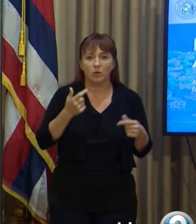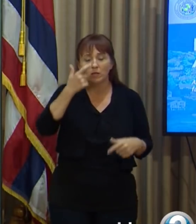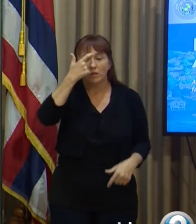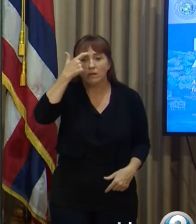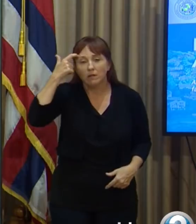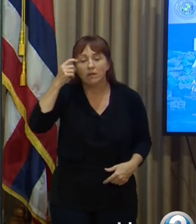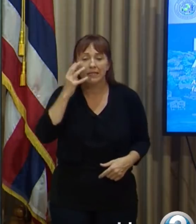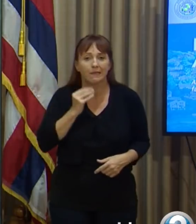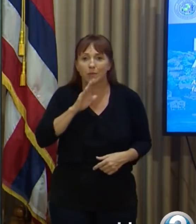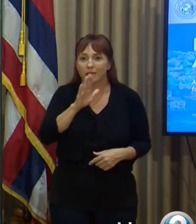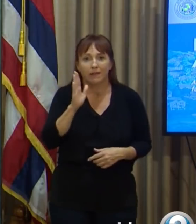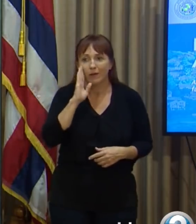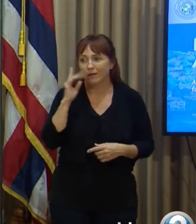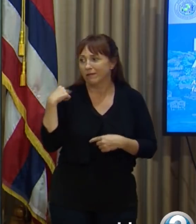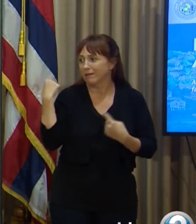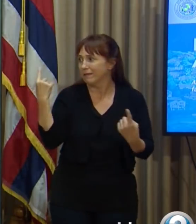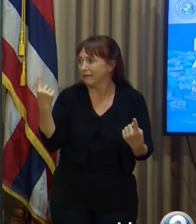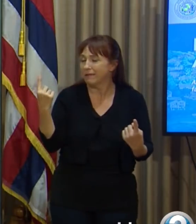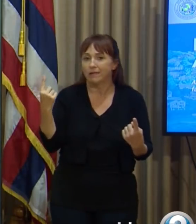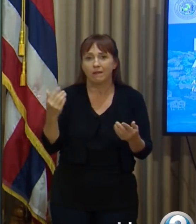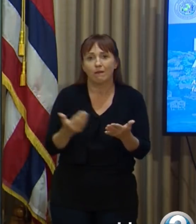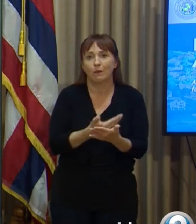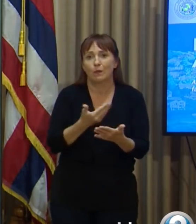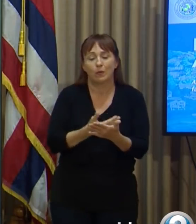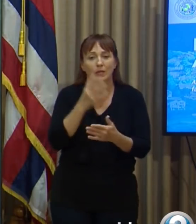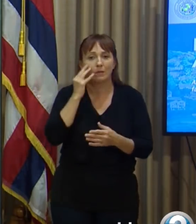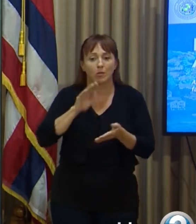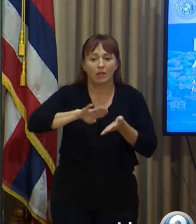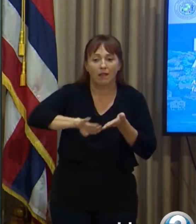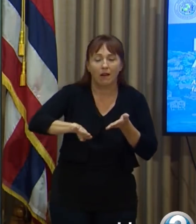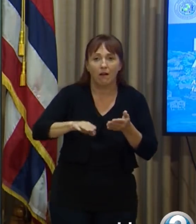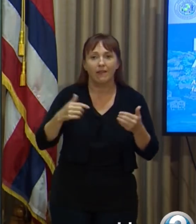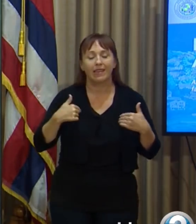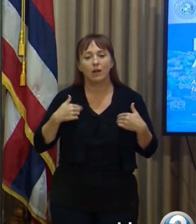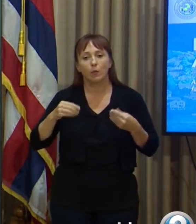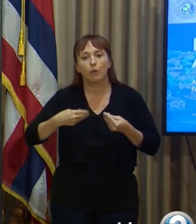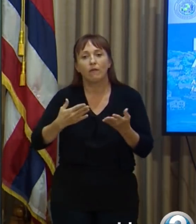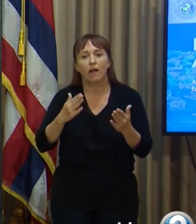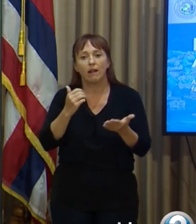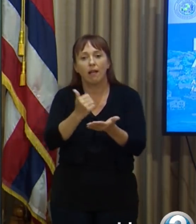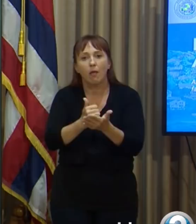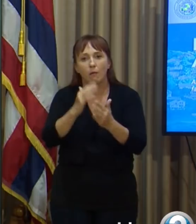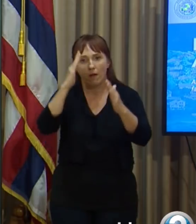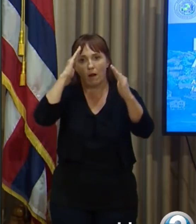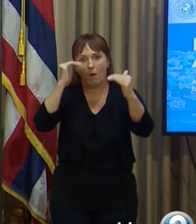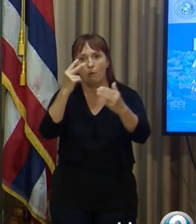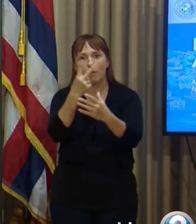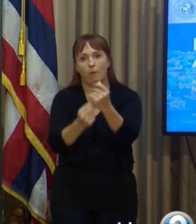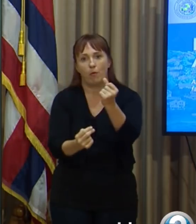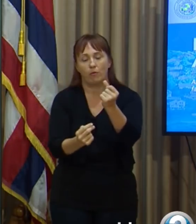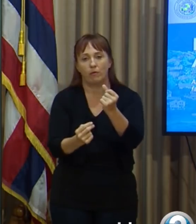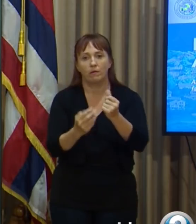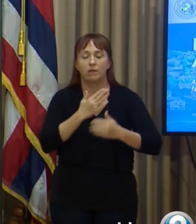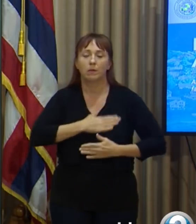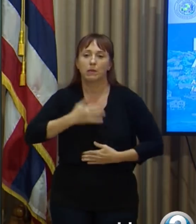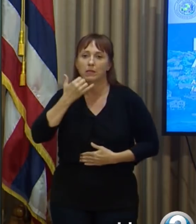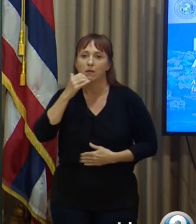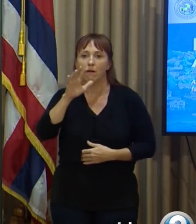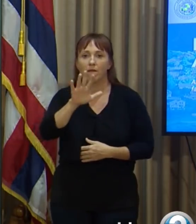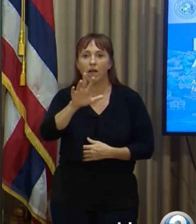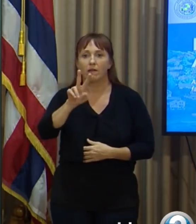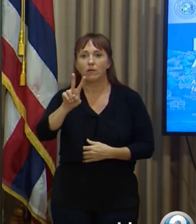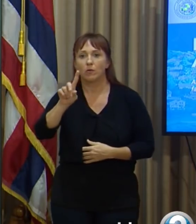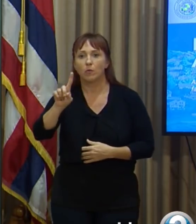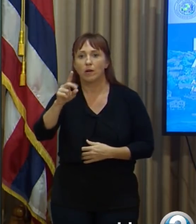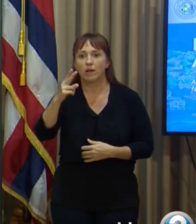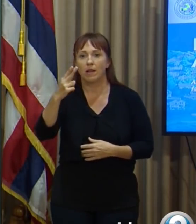Please know that we're here to help and provide hope. Please call our number, 521